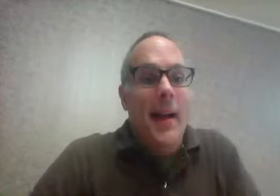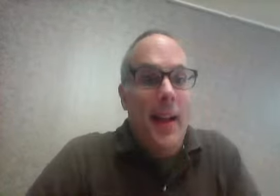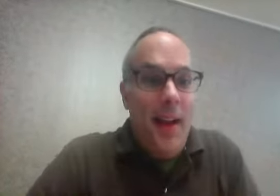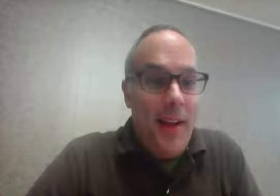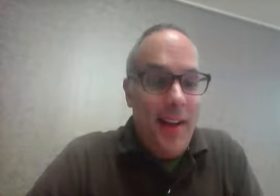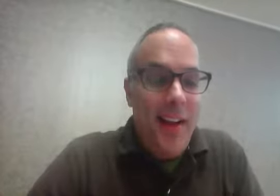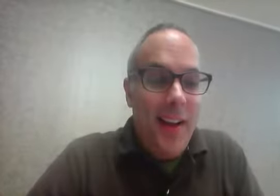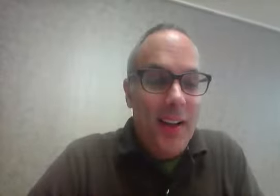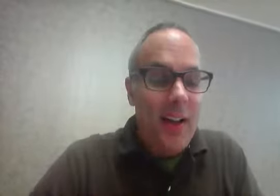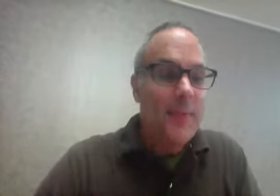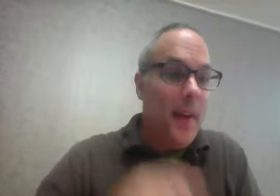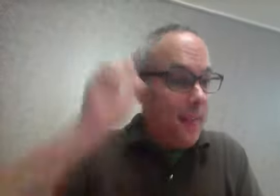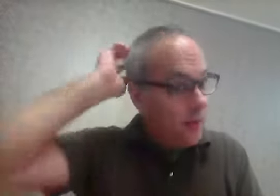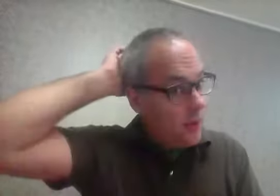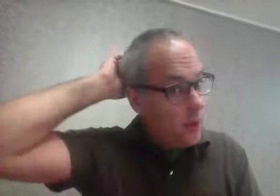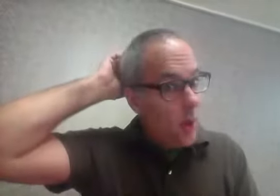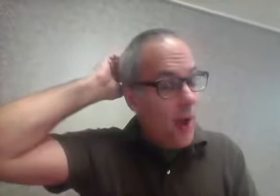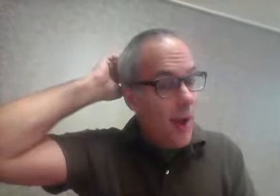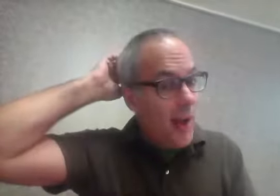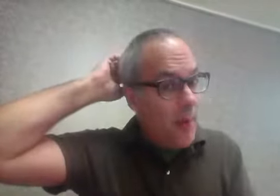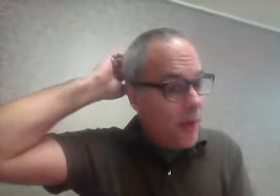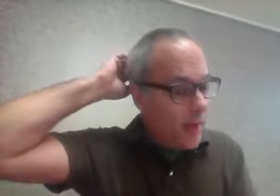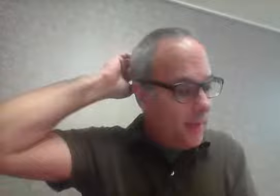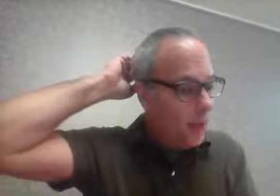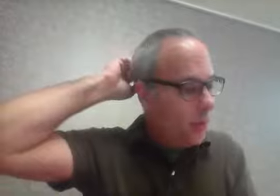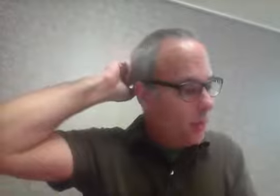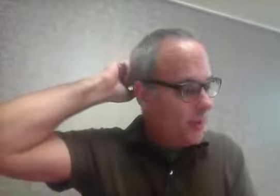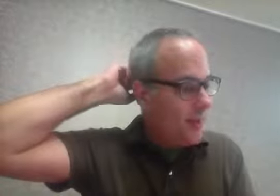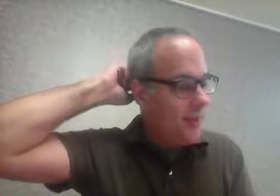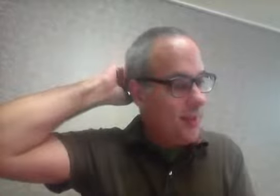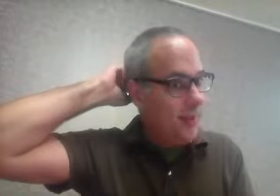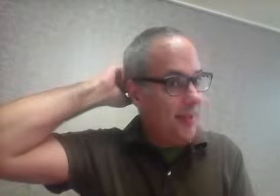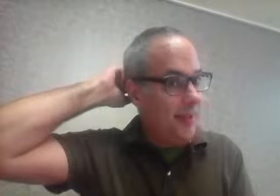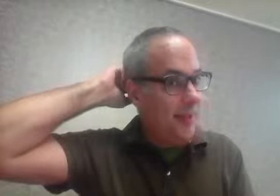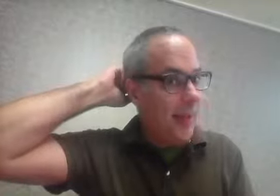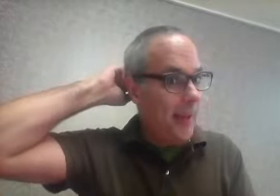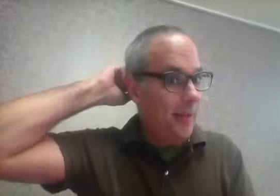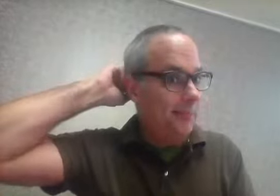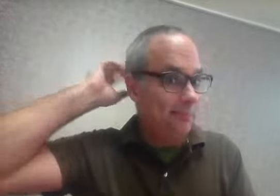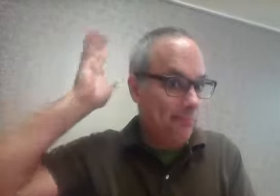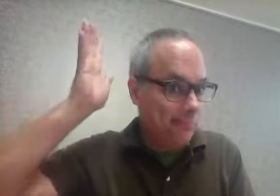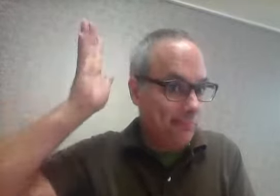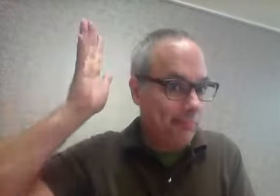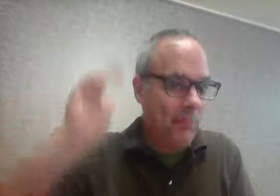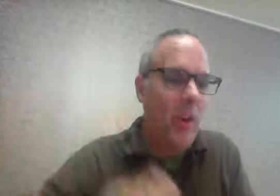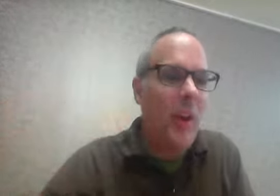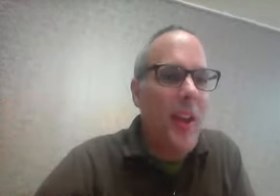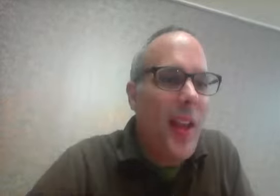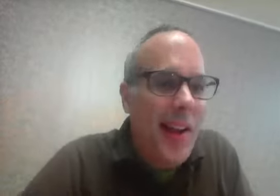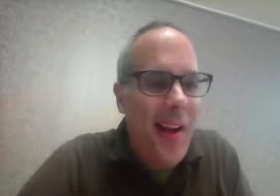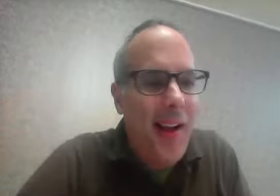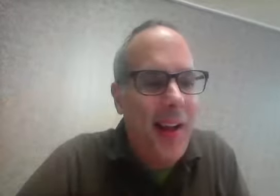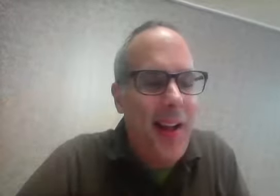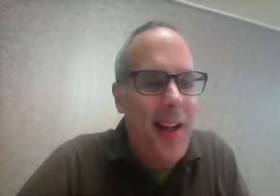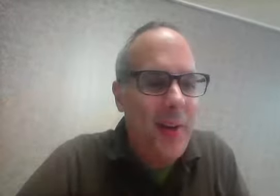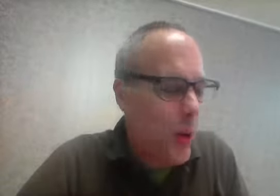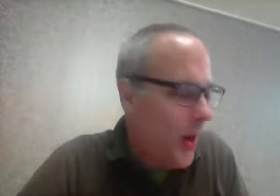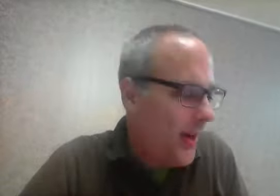Hi, class 5000. I'm not going to give you sentences today. I don't know why.